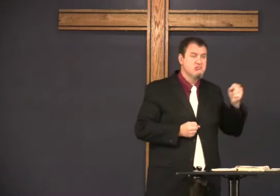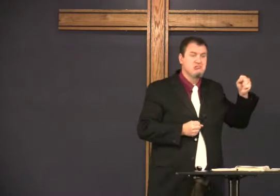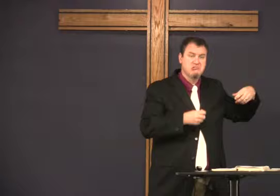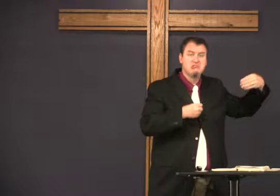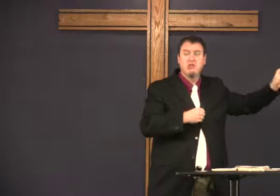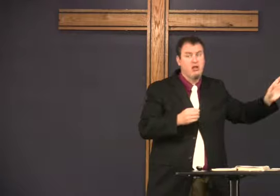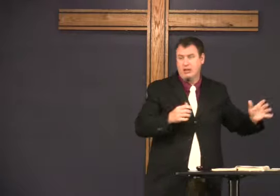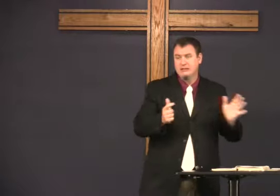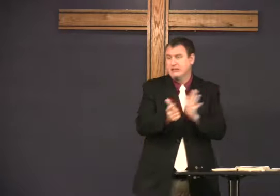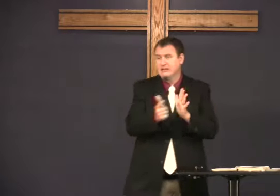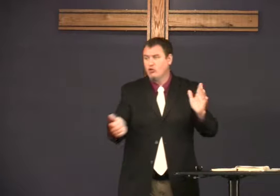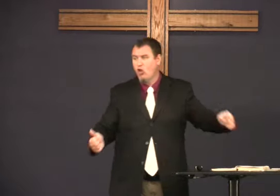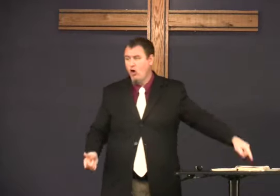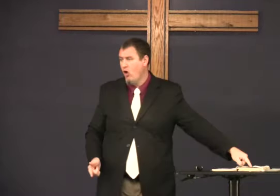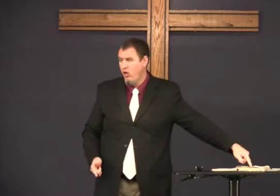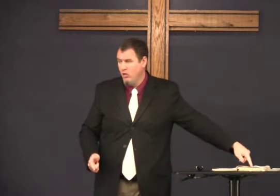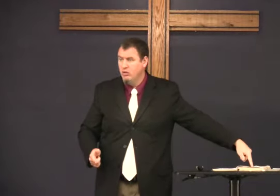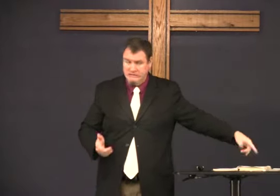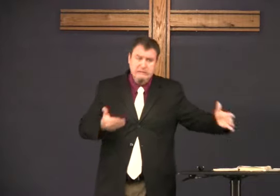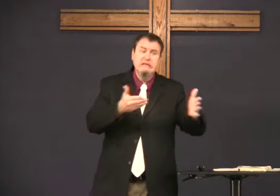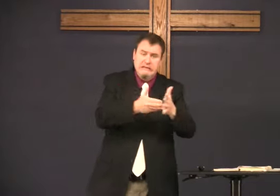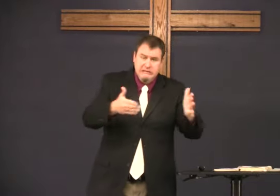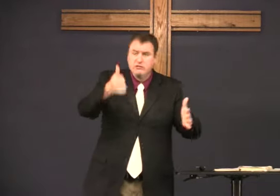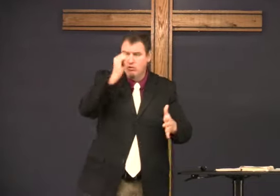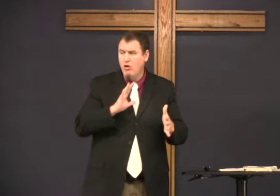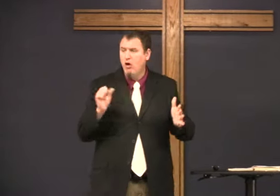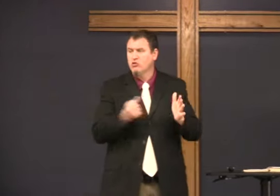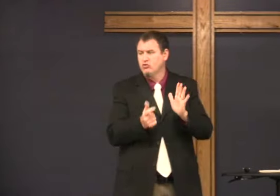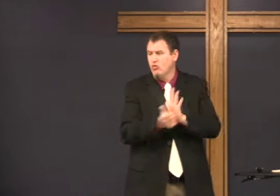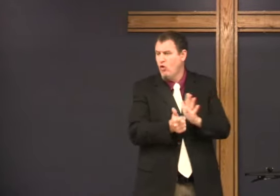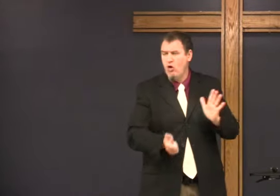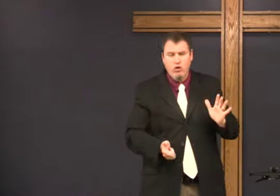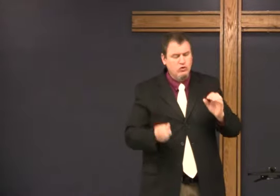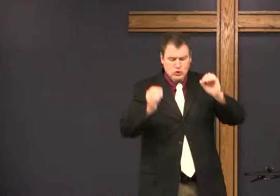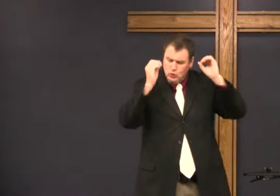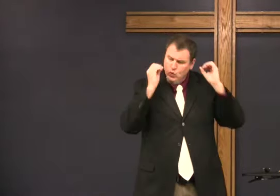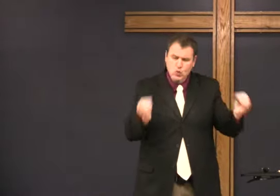capture them, was against God's law.